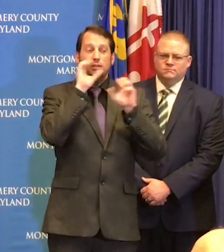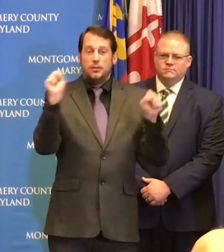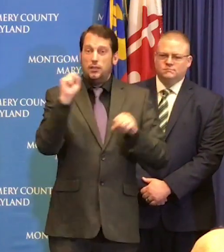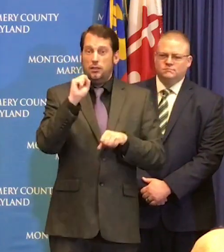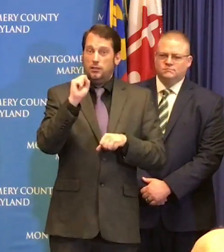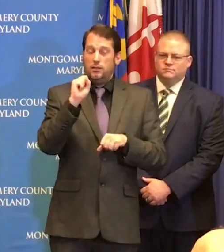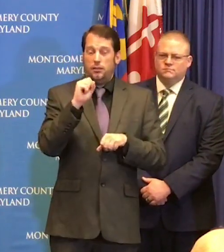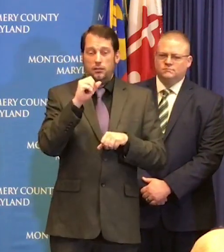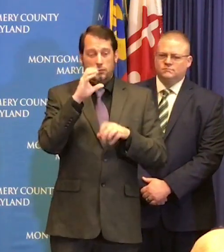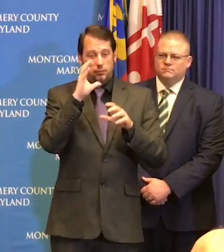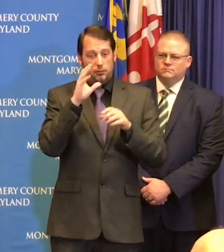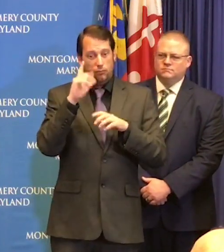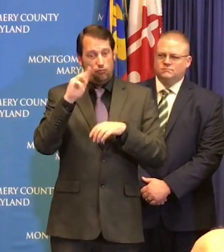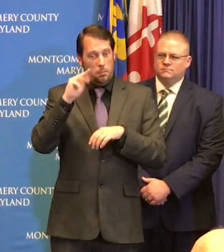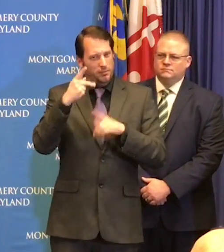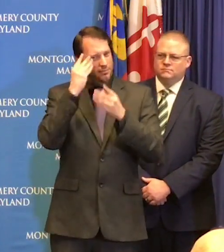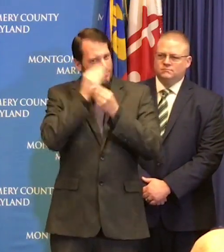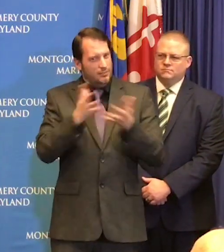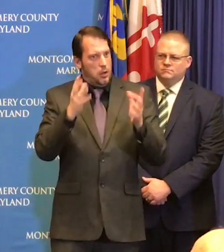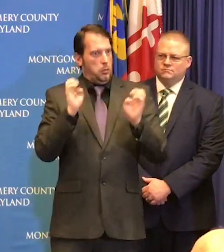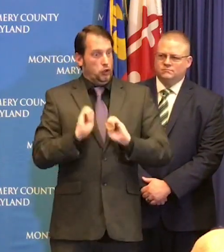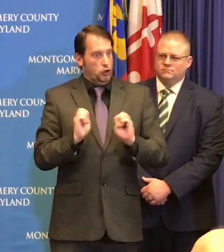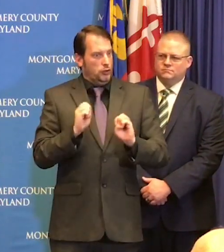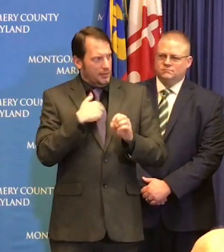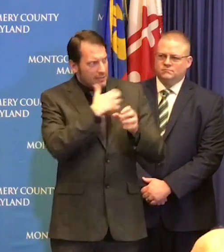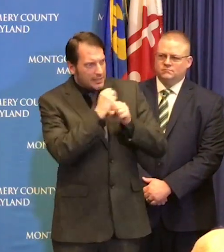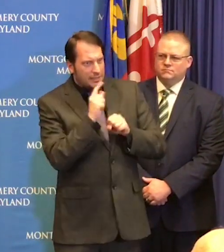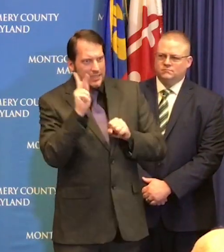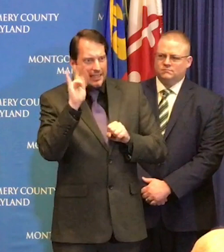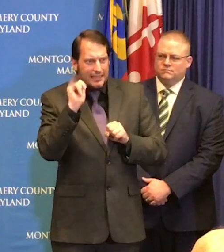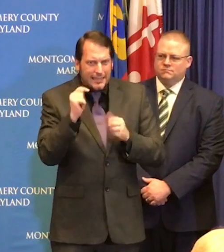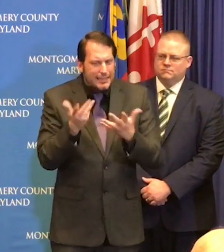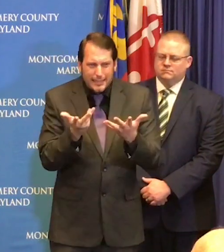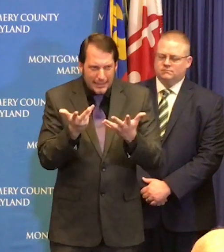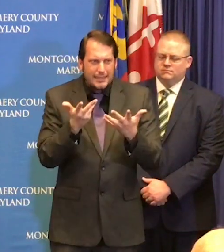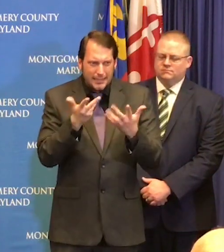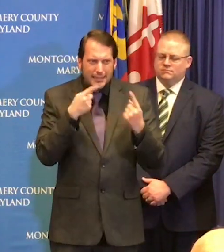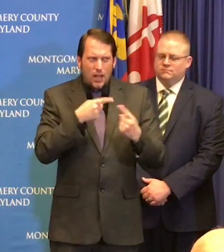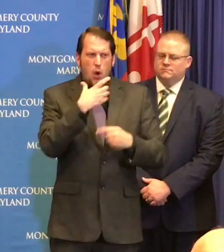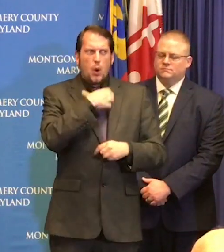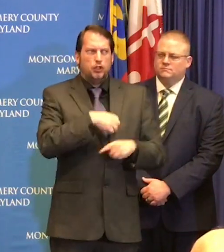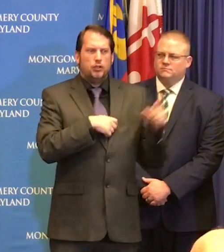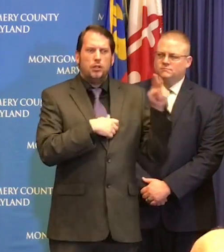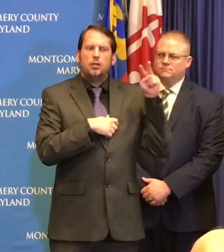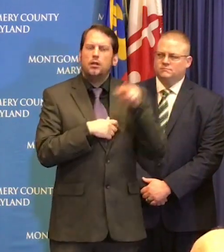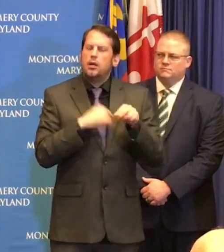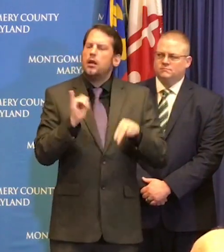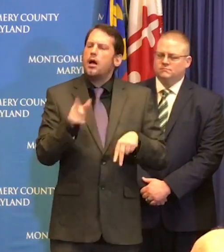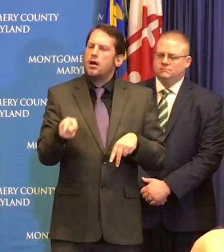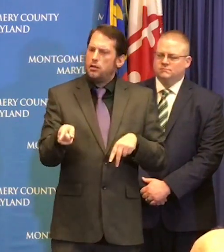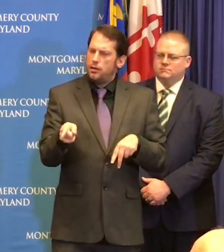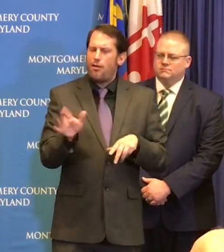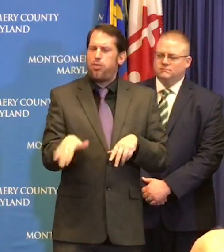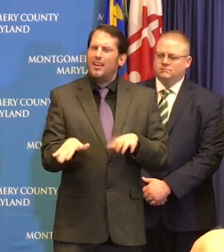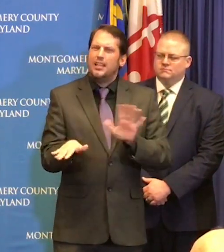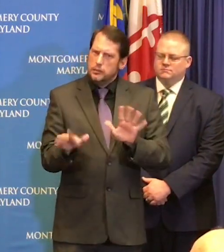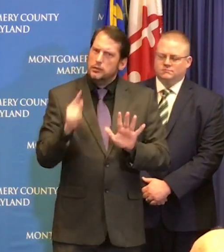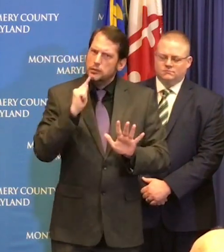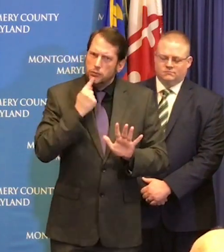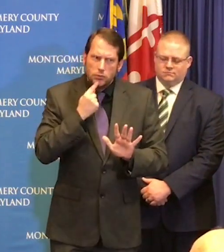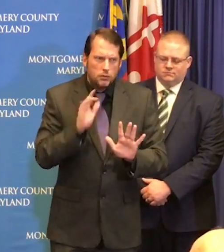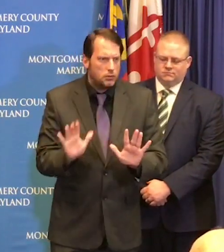we can't test all the people who we'd like to test but we're not taking any of the decisions we have to make lightly